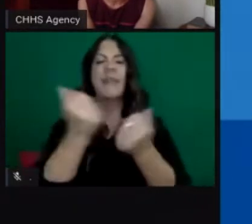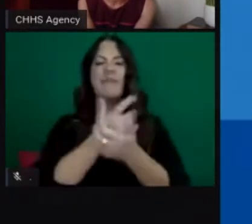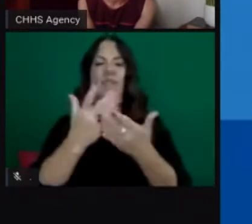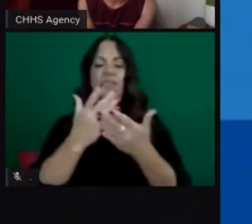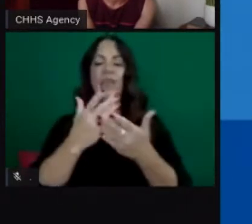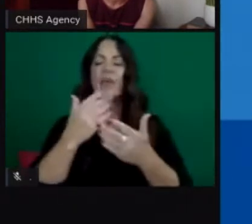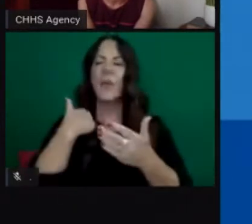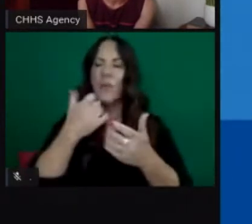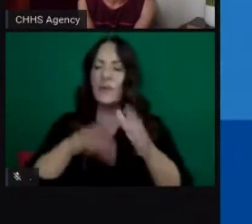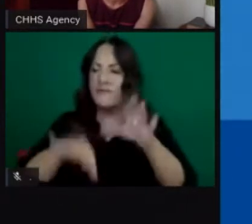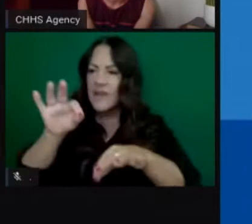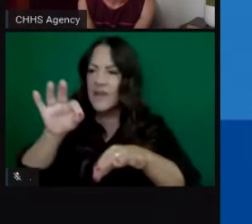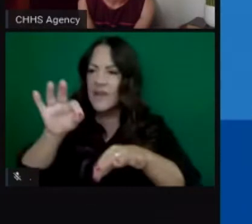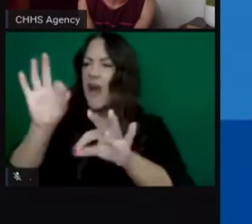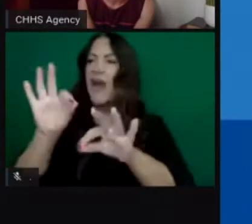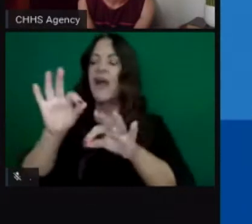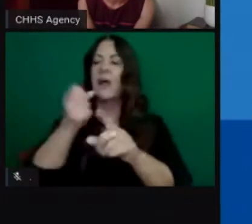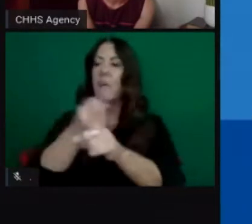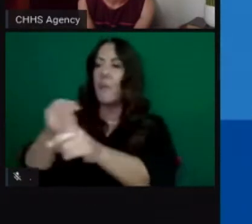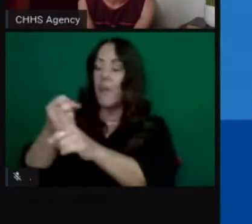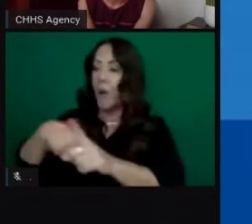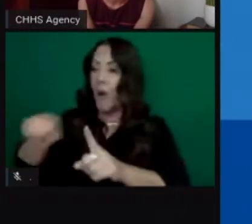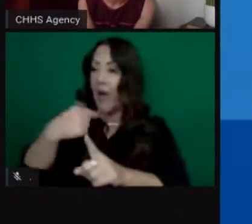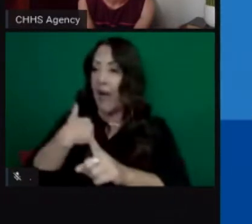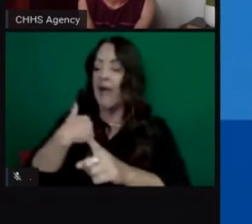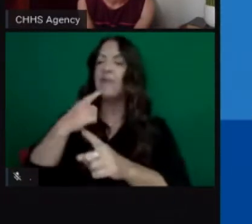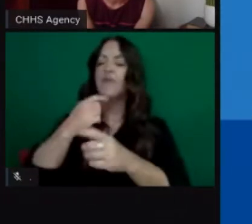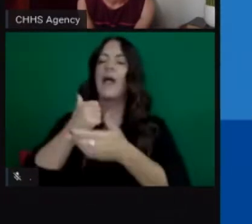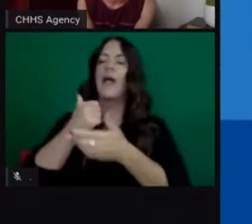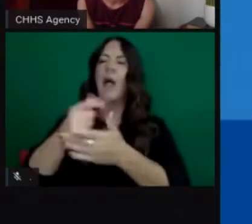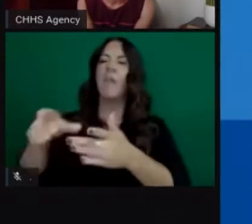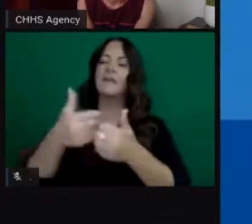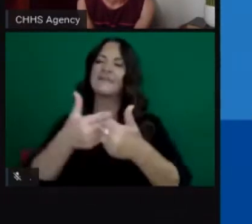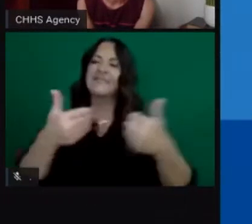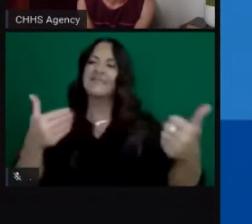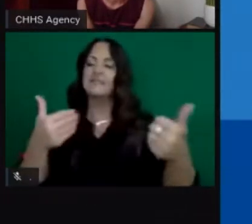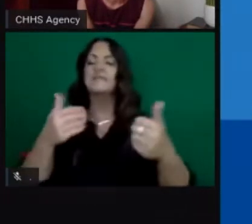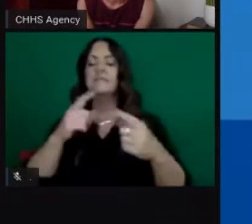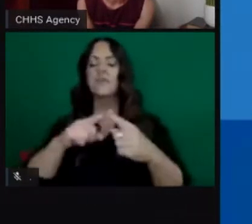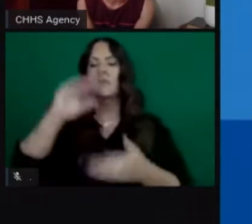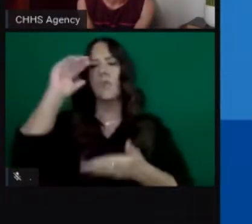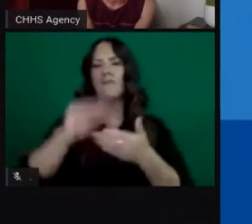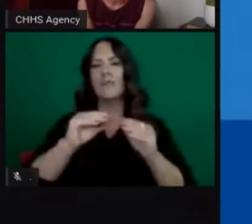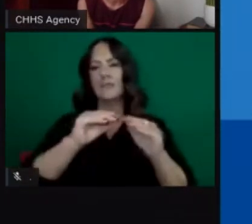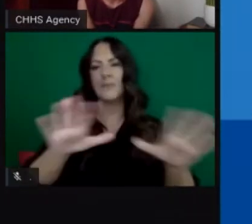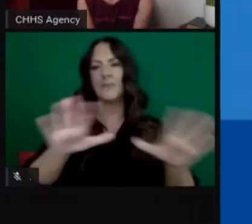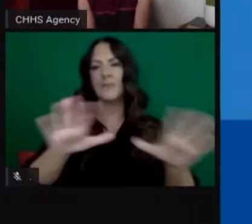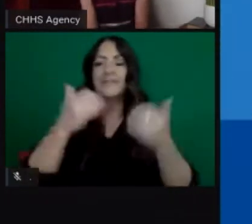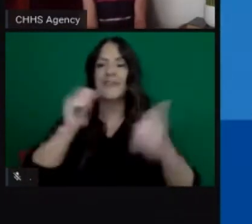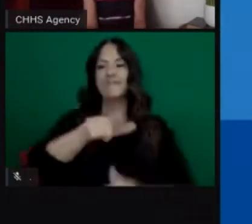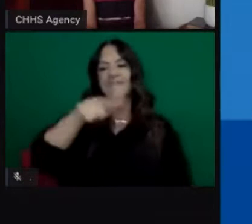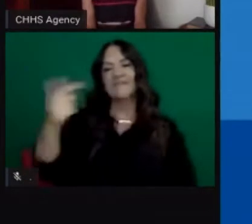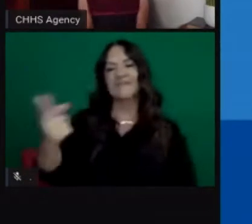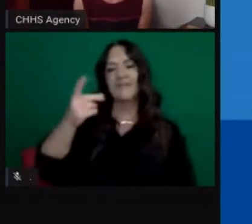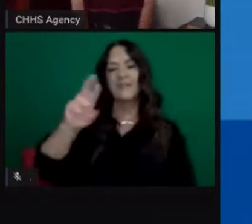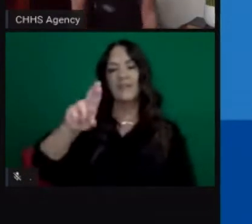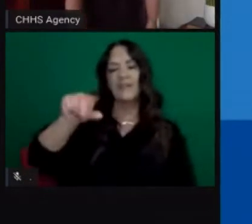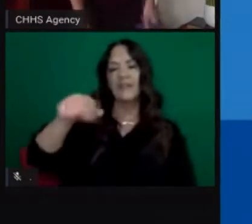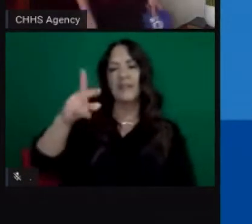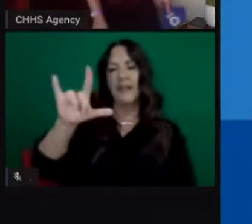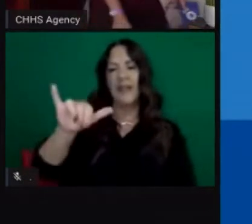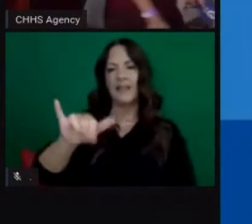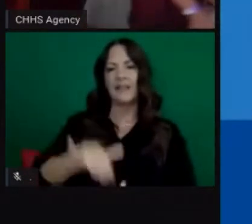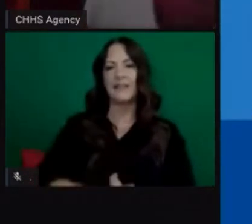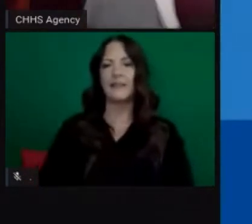cases and prevent and interrupt transmission here in the state of California. So with that, will turn things back over to Secretary Galli. Secretary